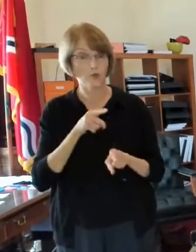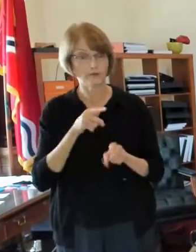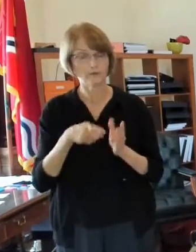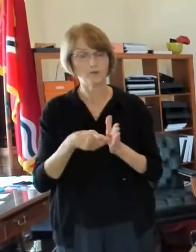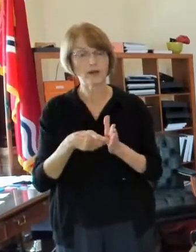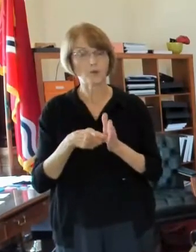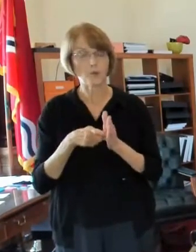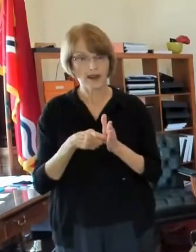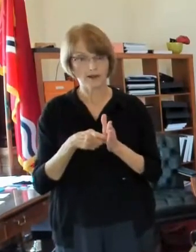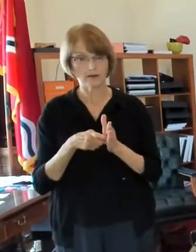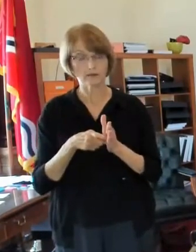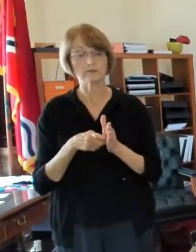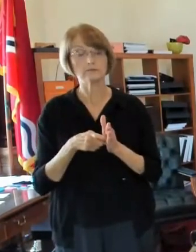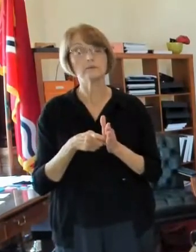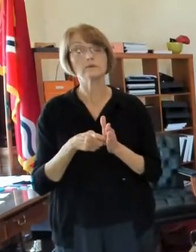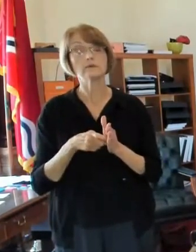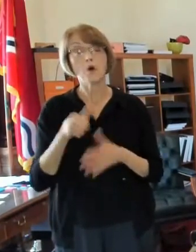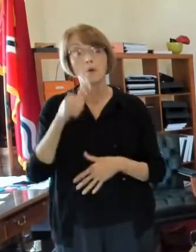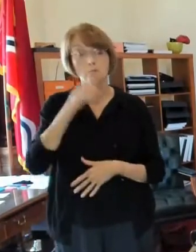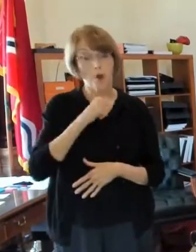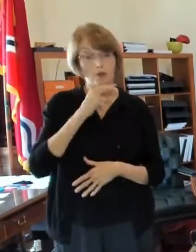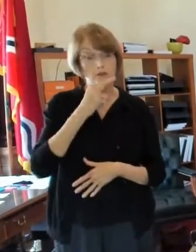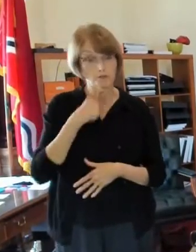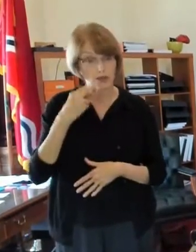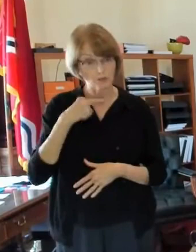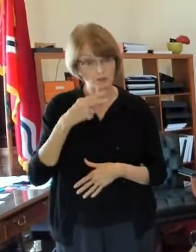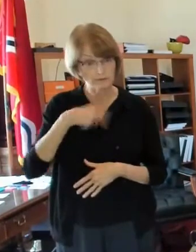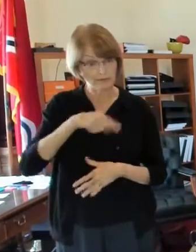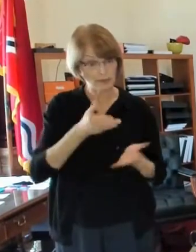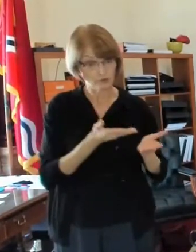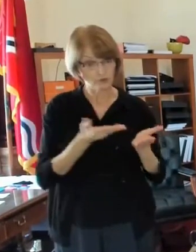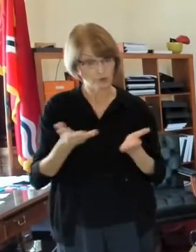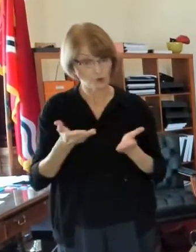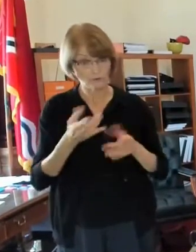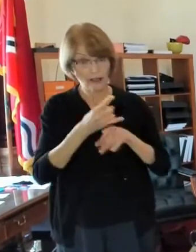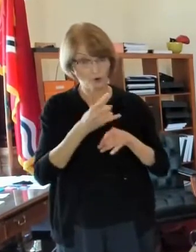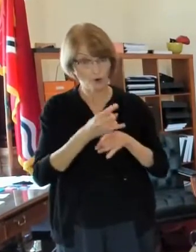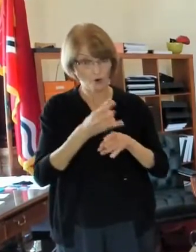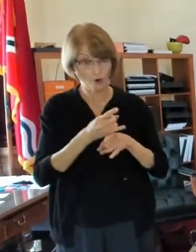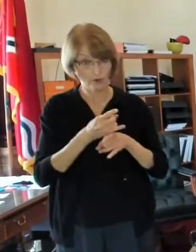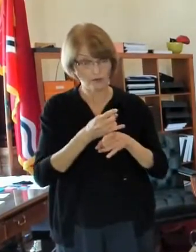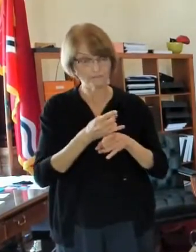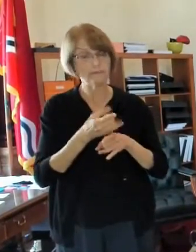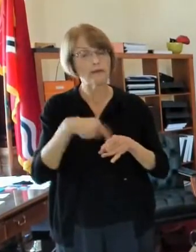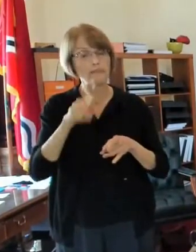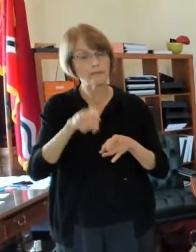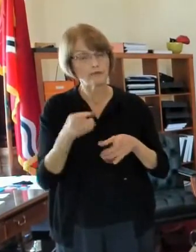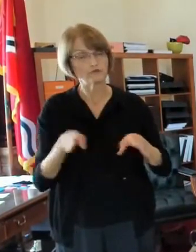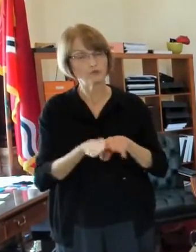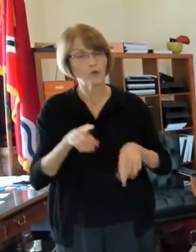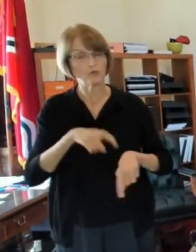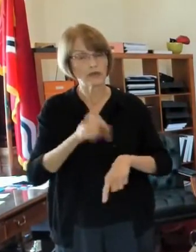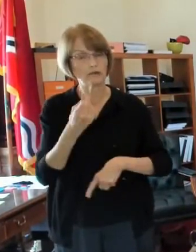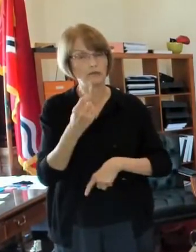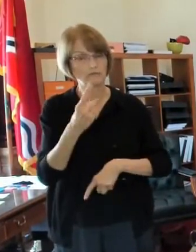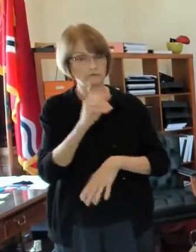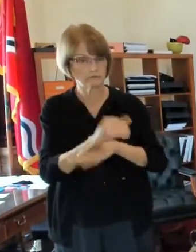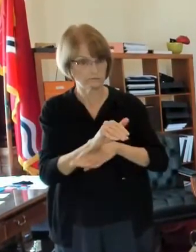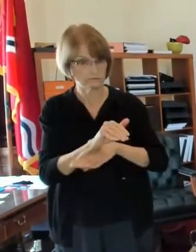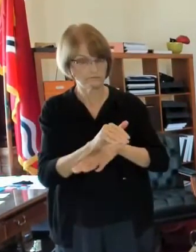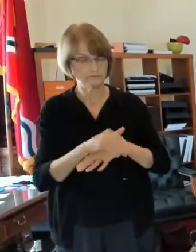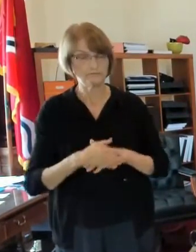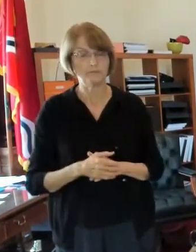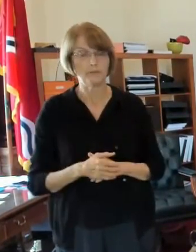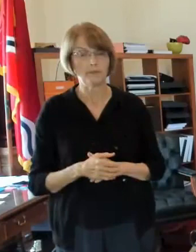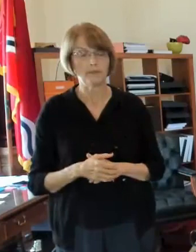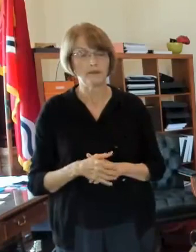bars and restaurants that serve alcohol to close at 11 p.m um and